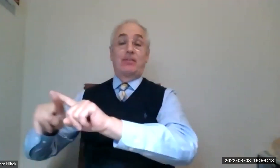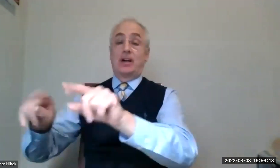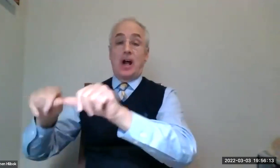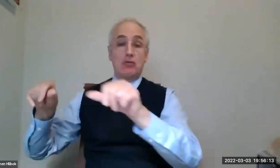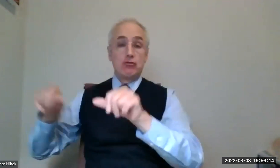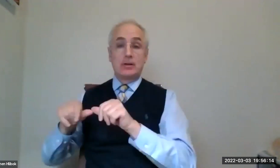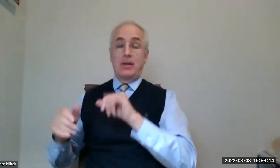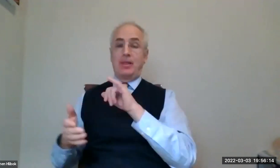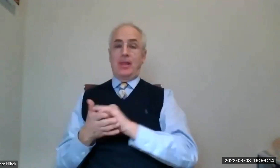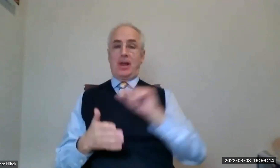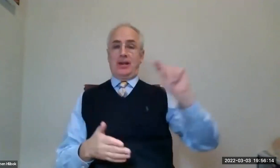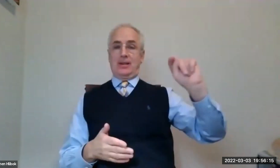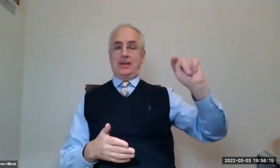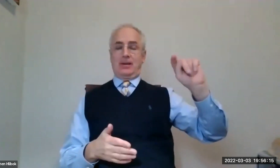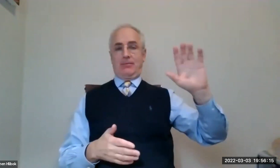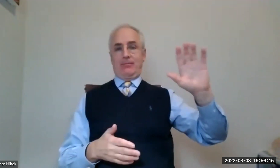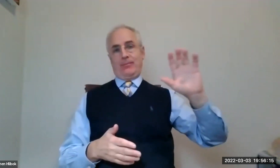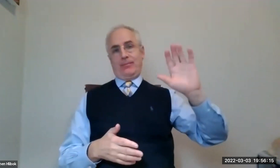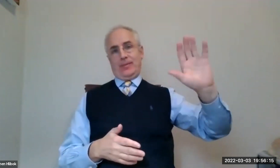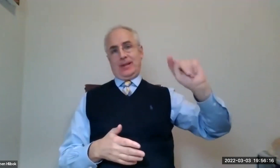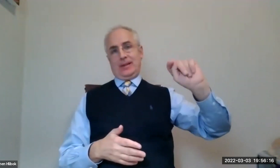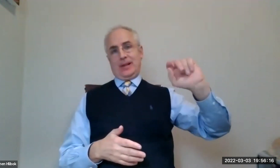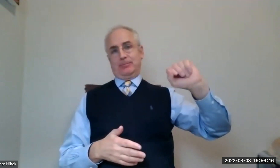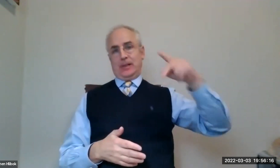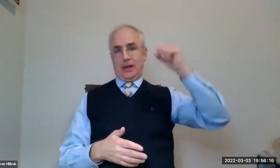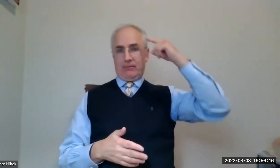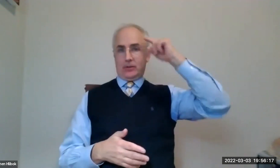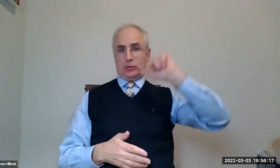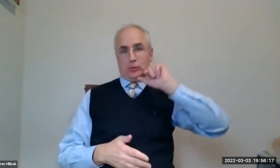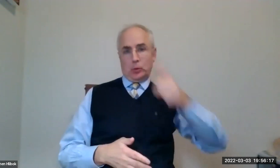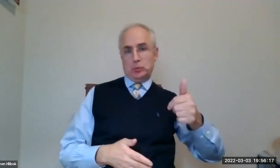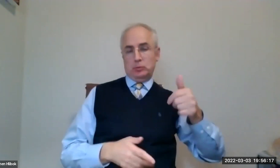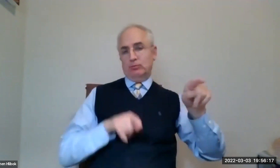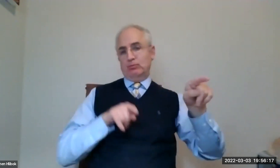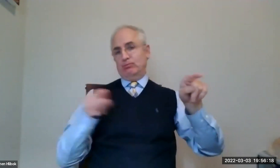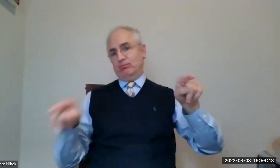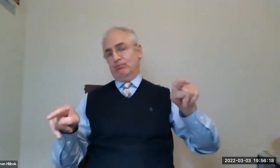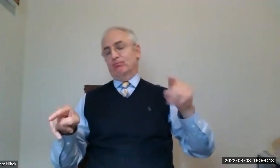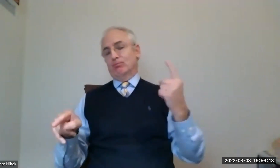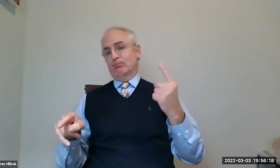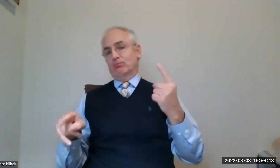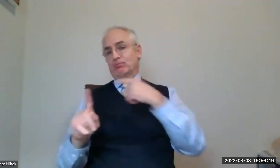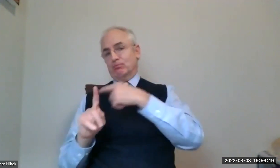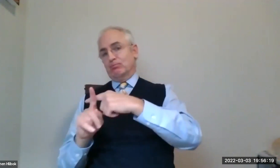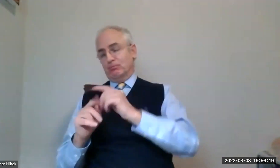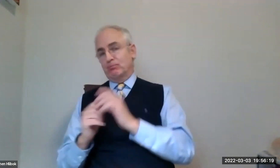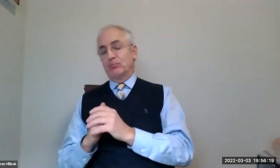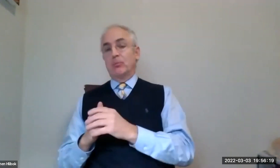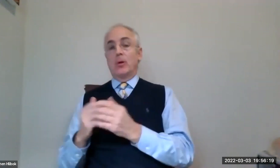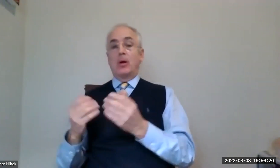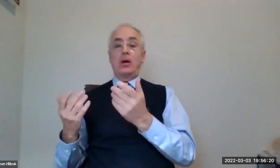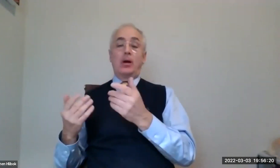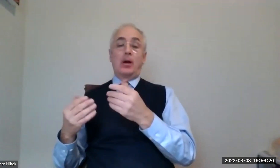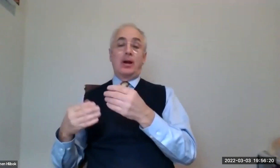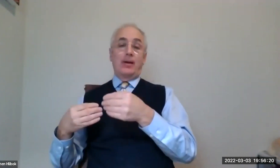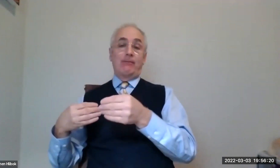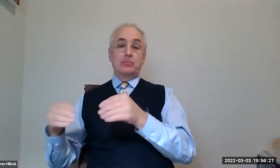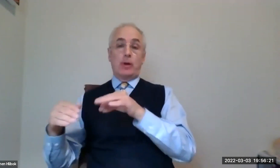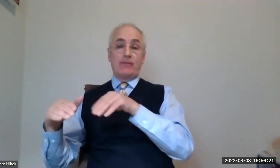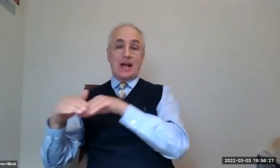So if you want to roll it over into one where you're more flexible in how you can apply those investments, there are pros and